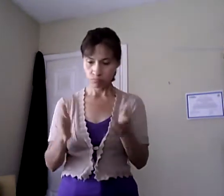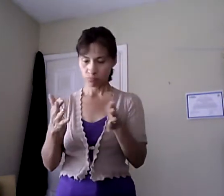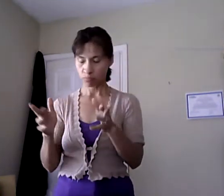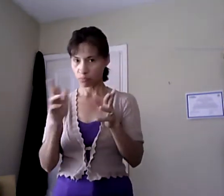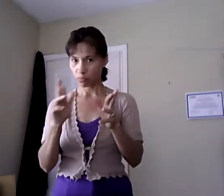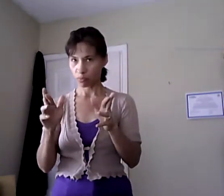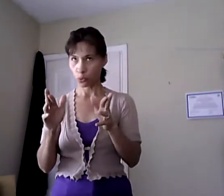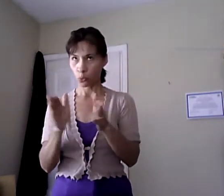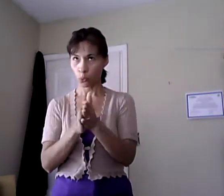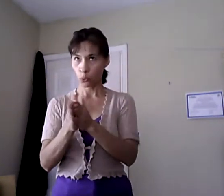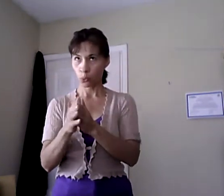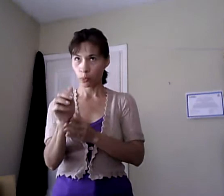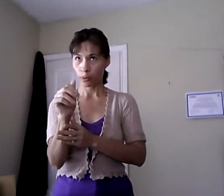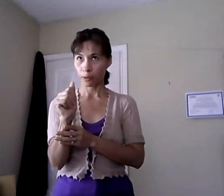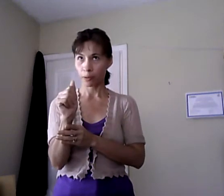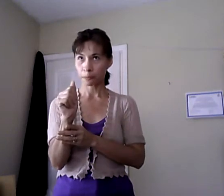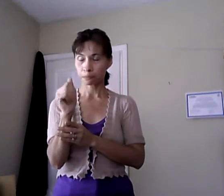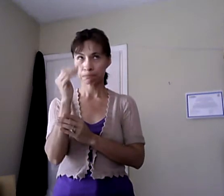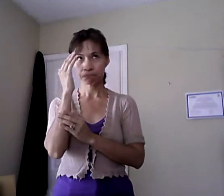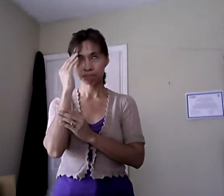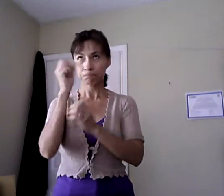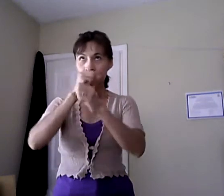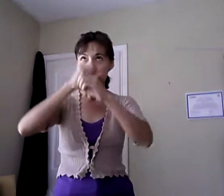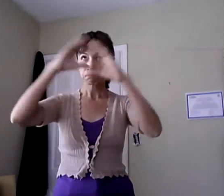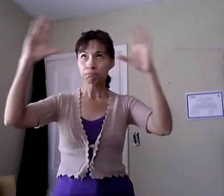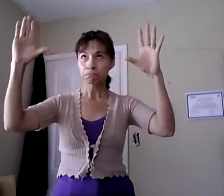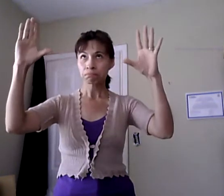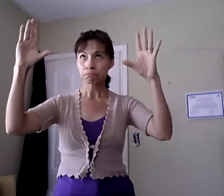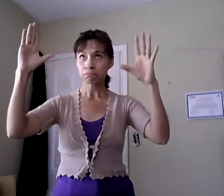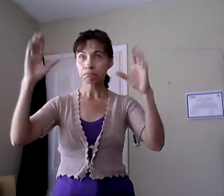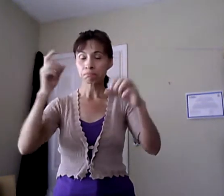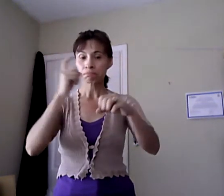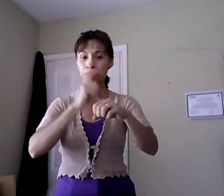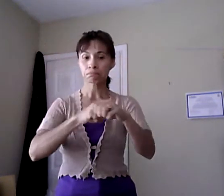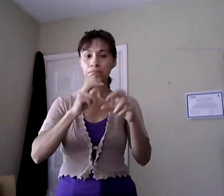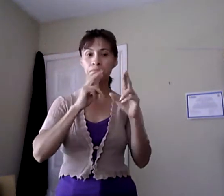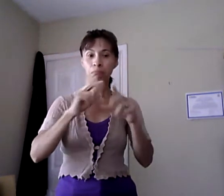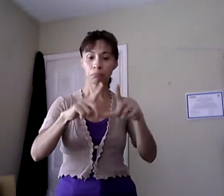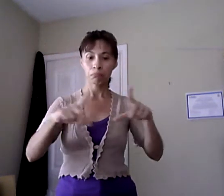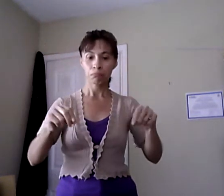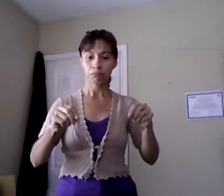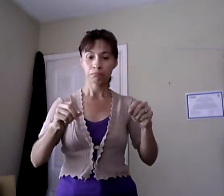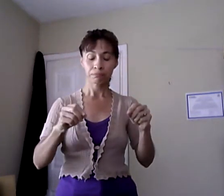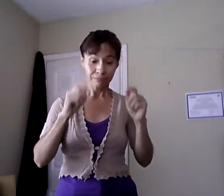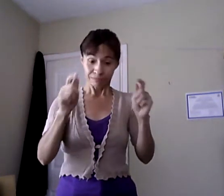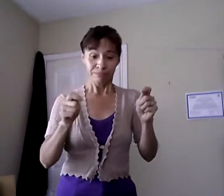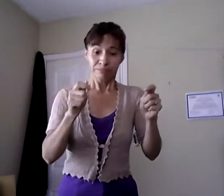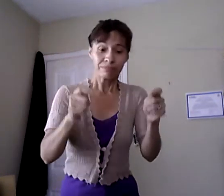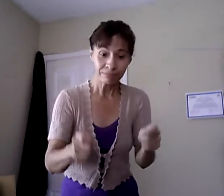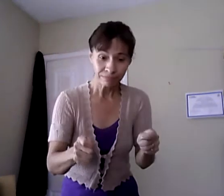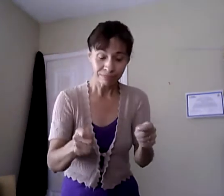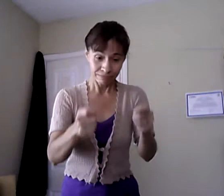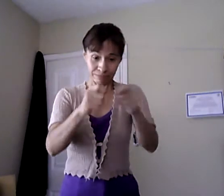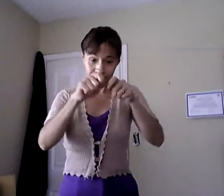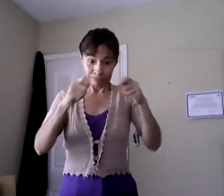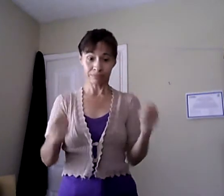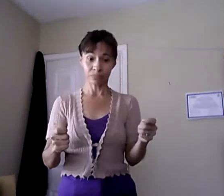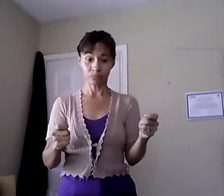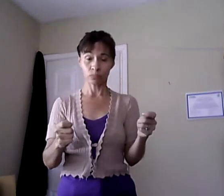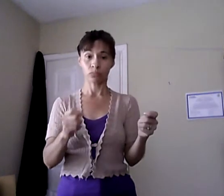this is question for you. I doidently want ofre